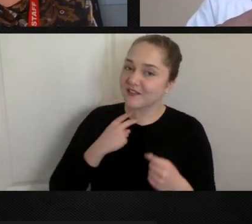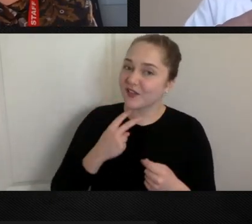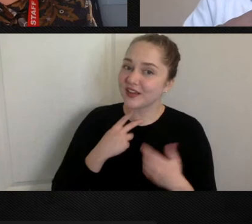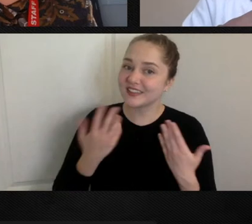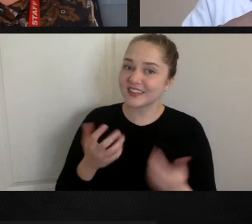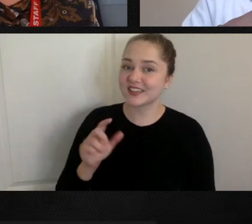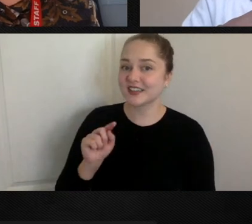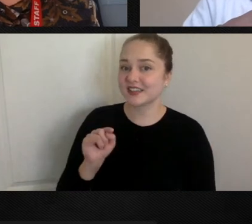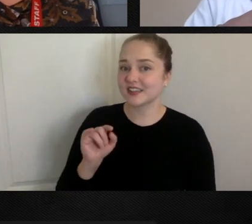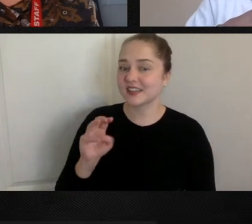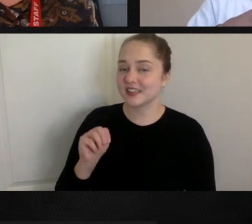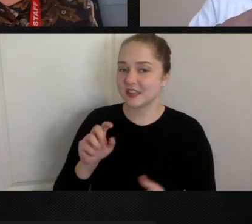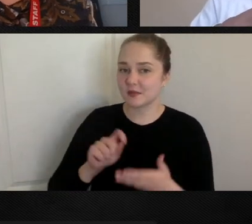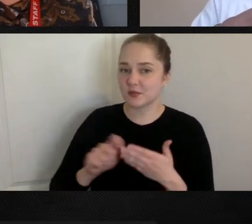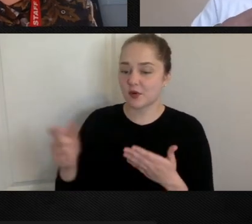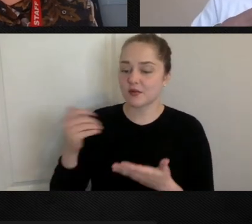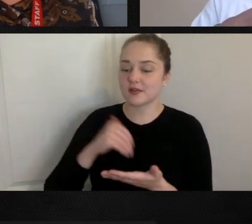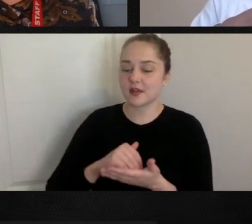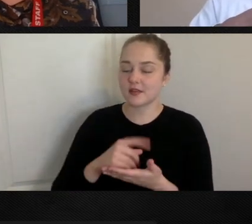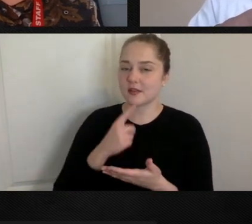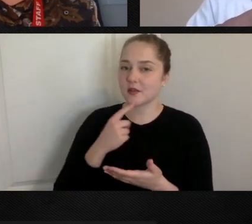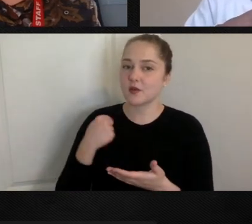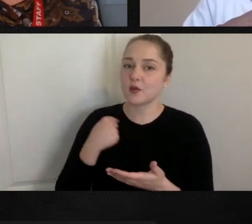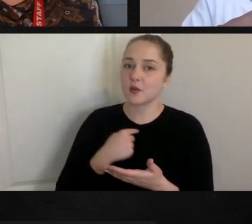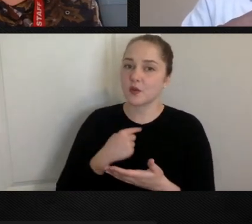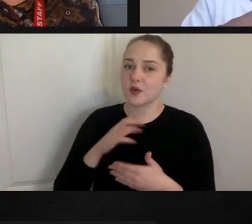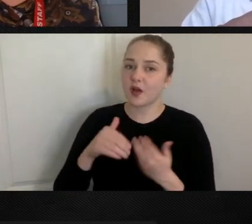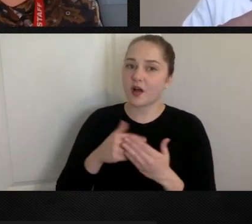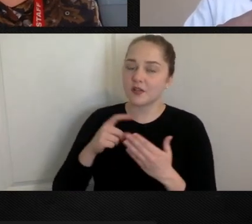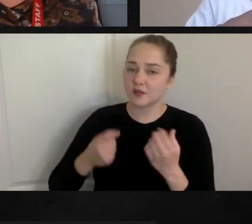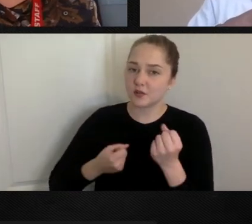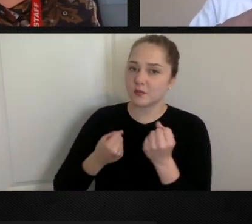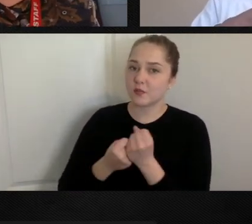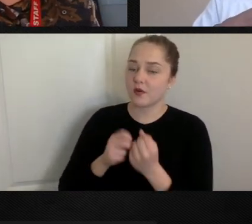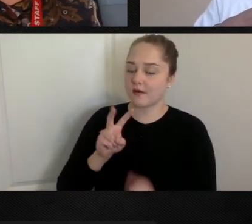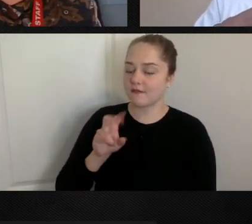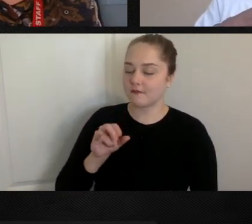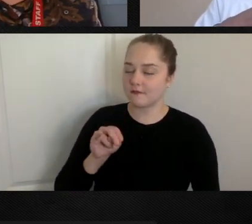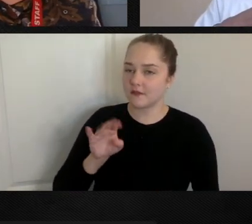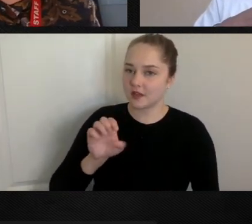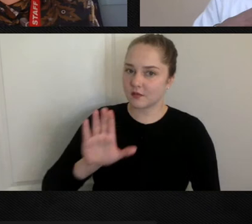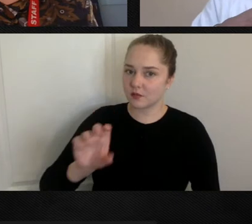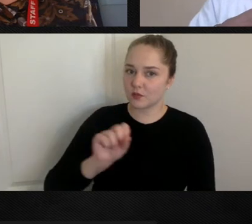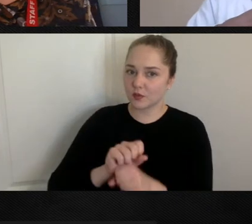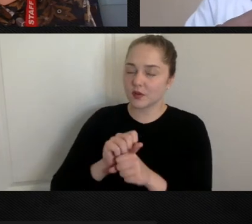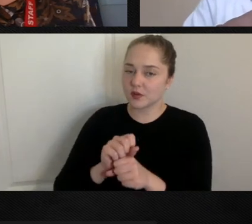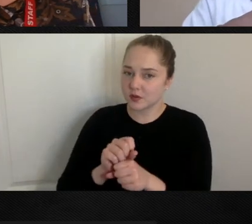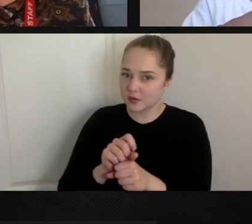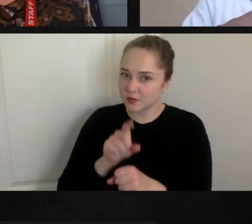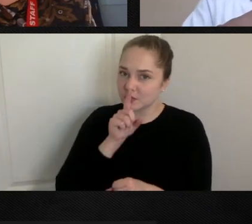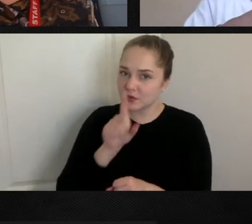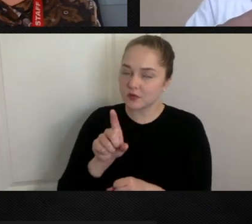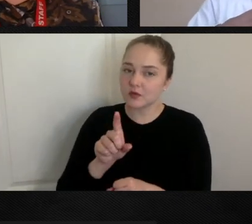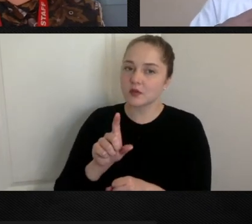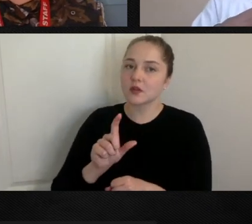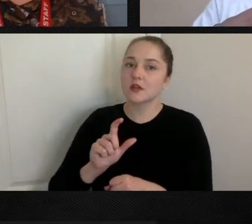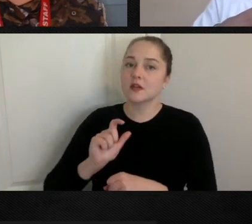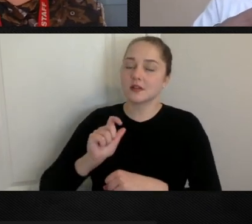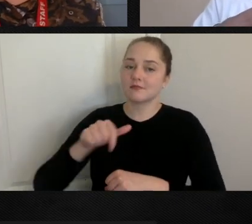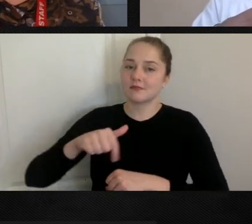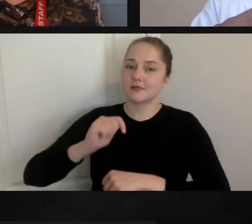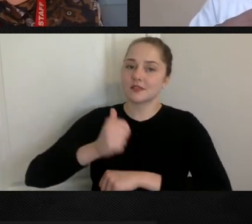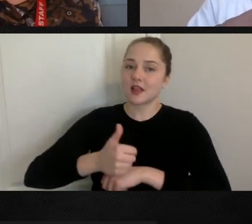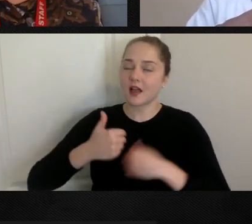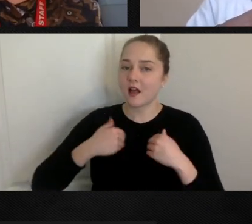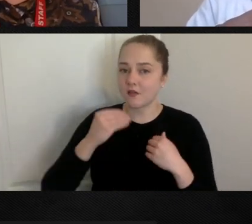Tim wrote in again and says, we all need to support Vince's effort to make sure this site has a home for all the